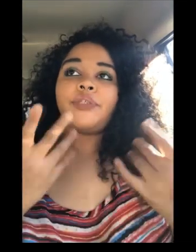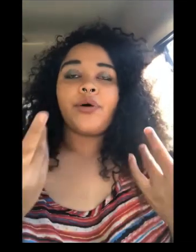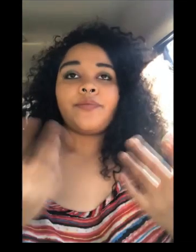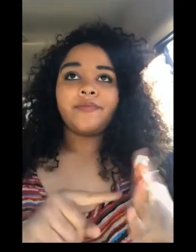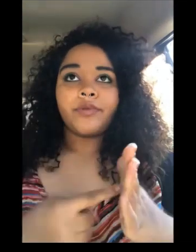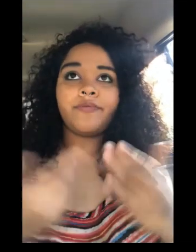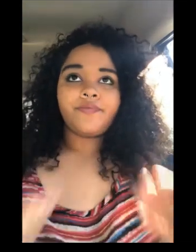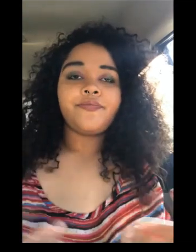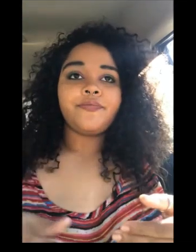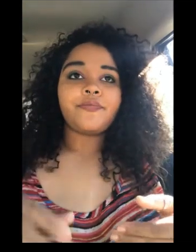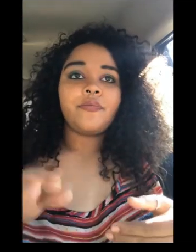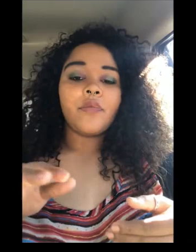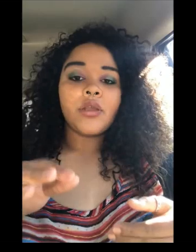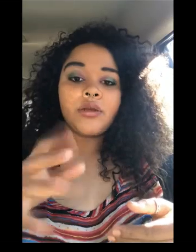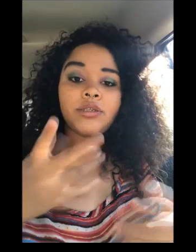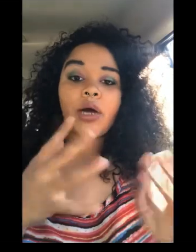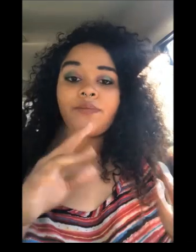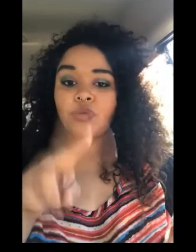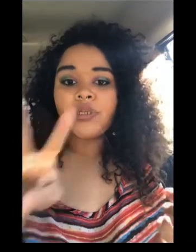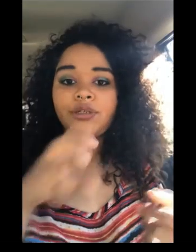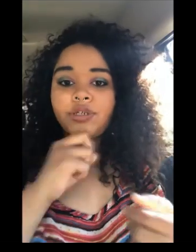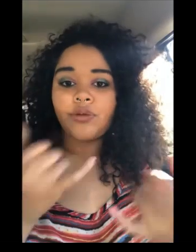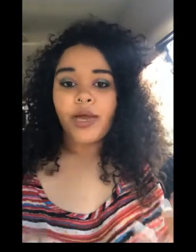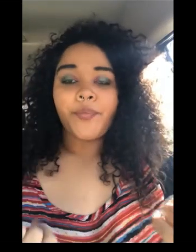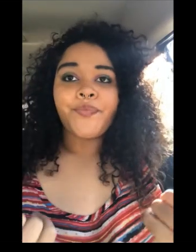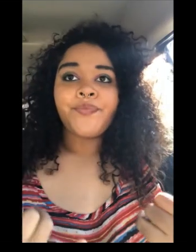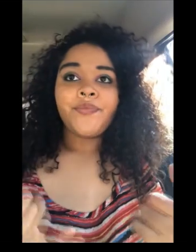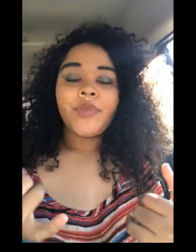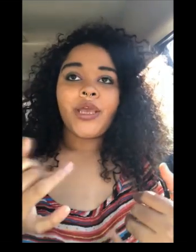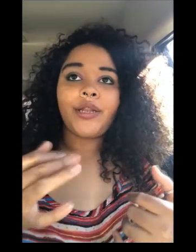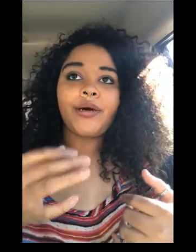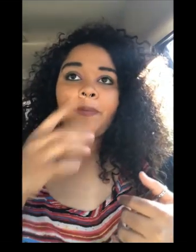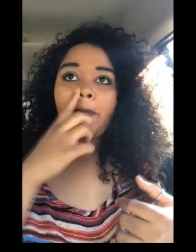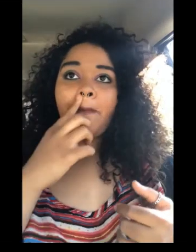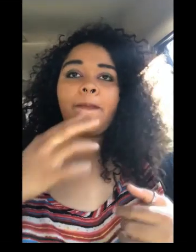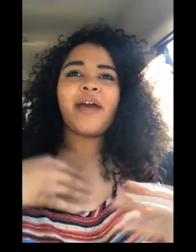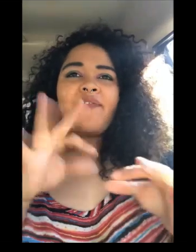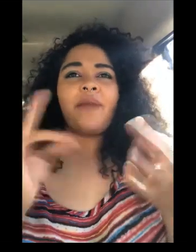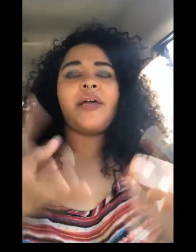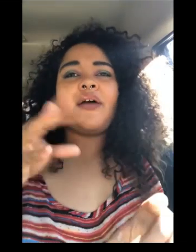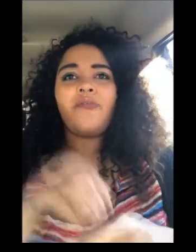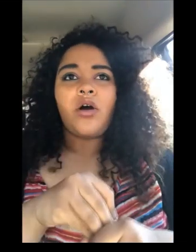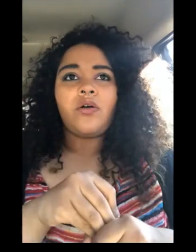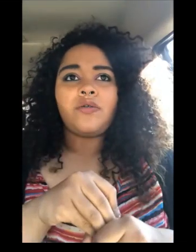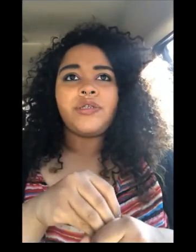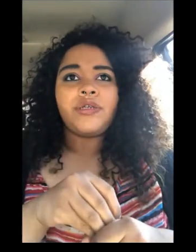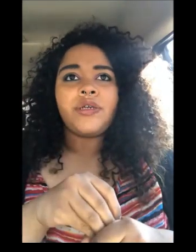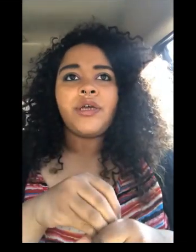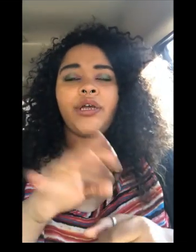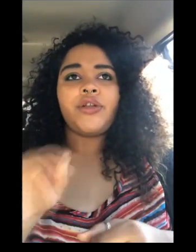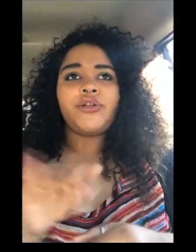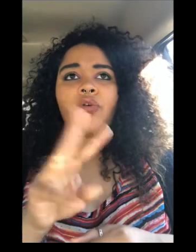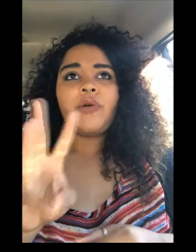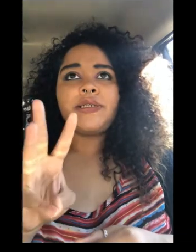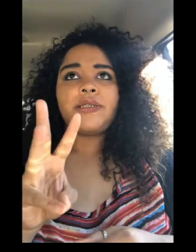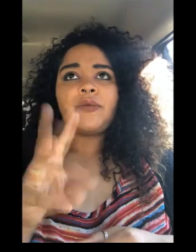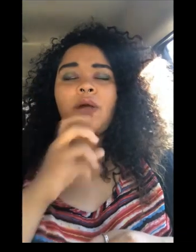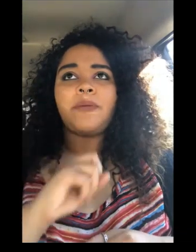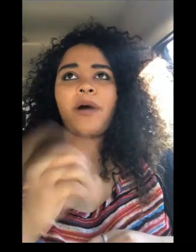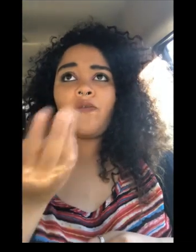so so i'm 22 years old now and um my family got involved in the jehovah witnesses when i was about